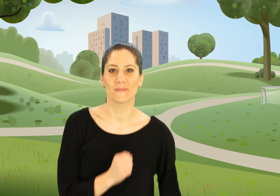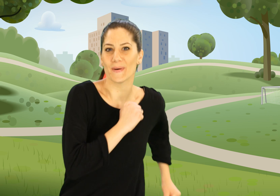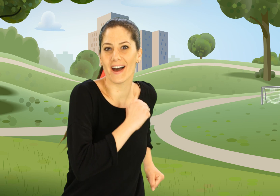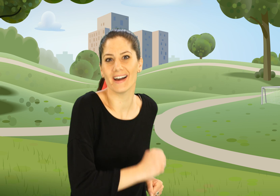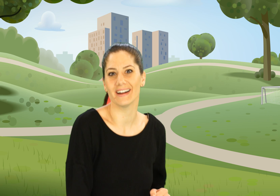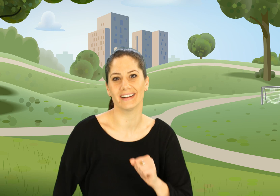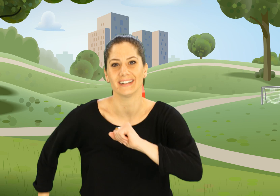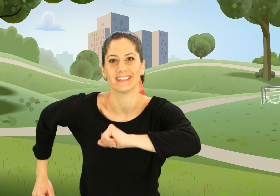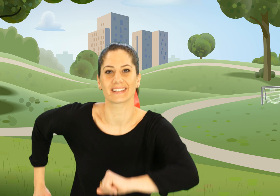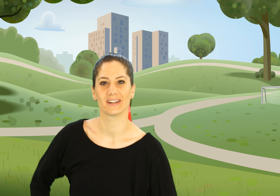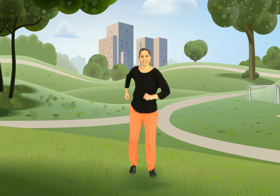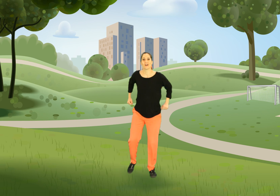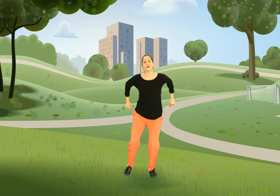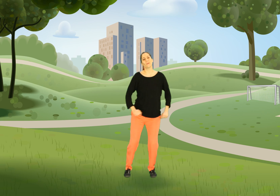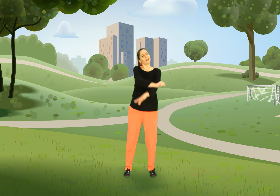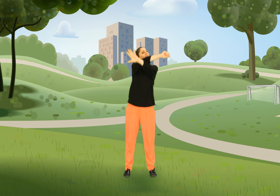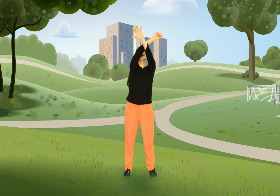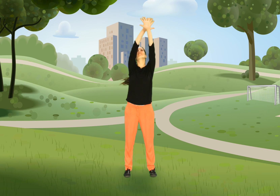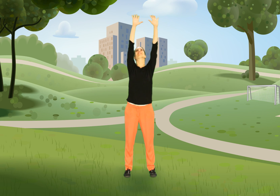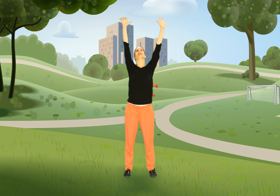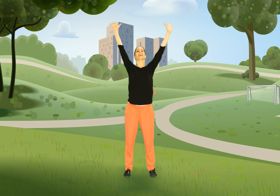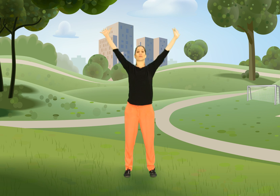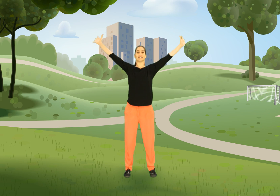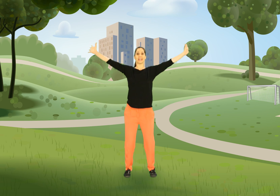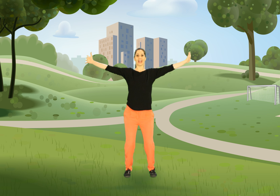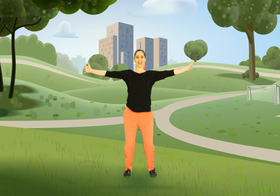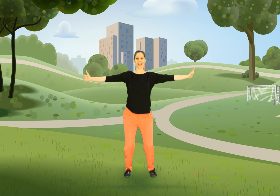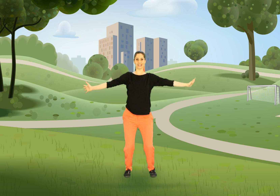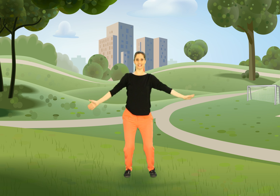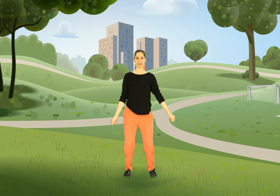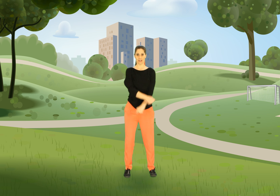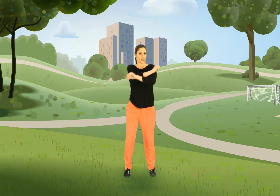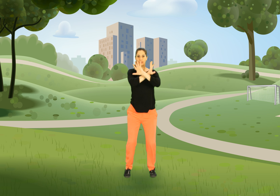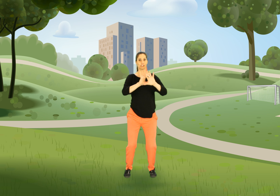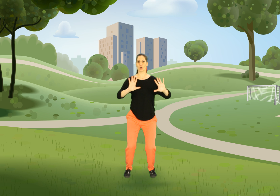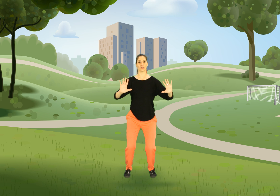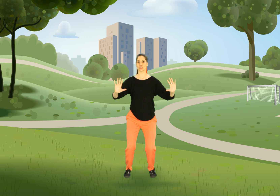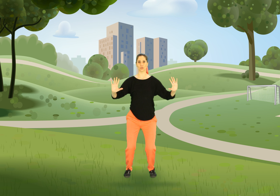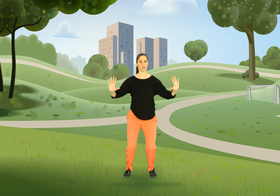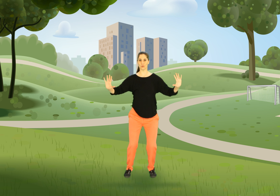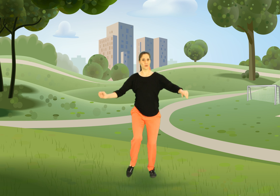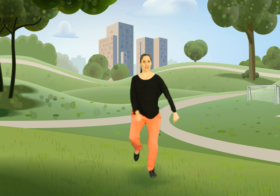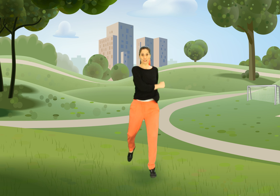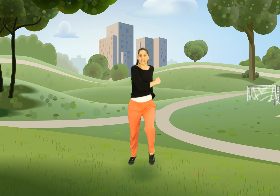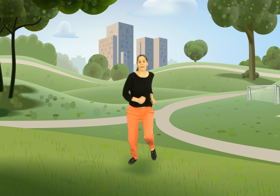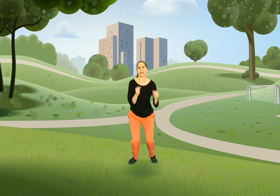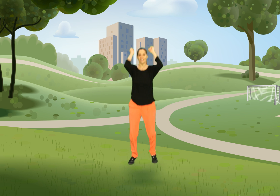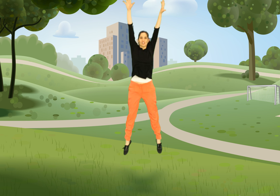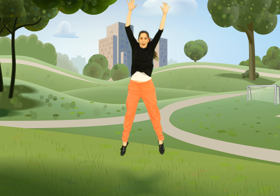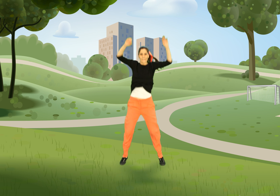to the park. We'll have a really great day. There's so much to do, to skip and jump,